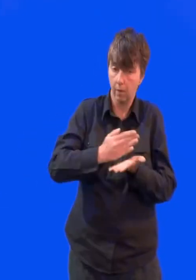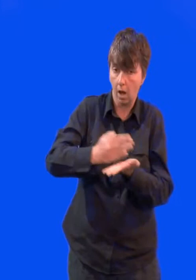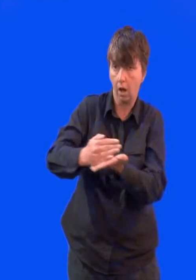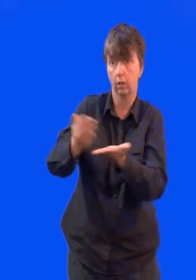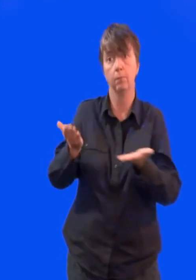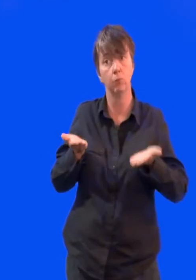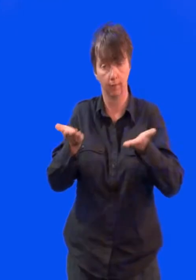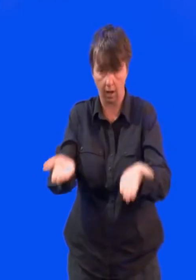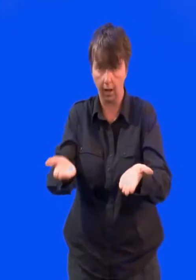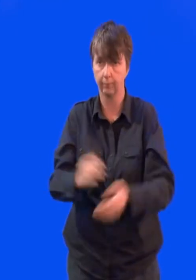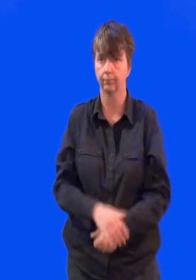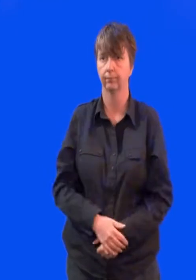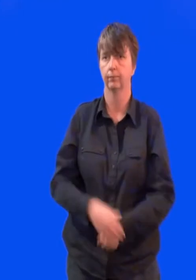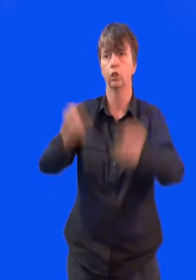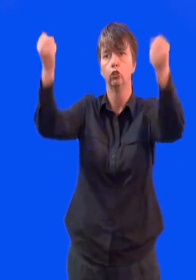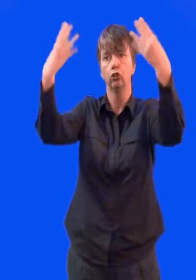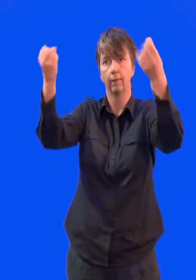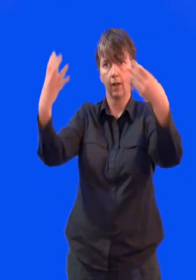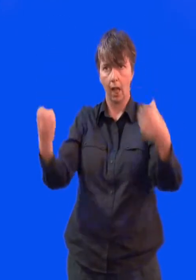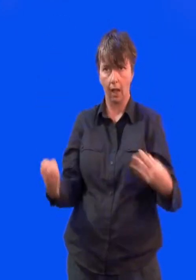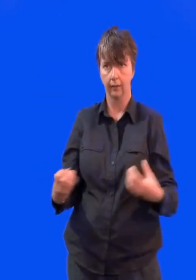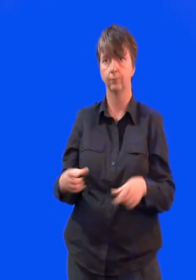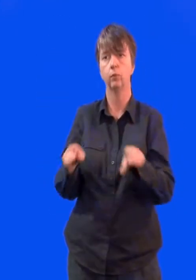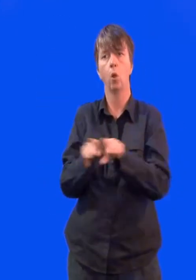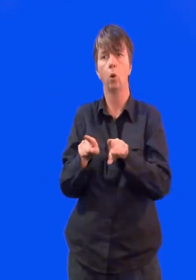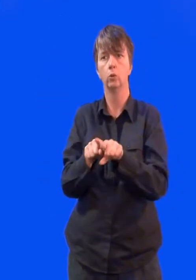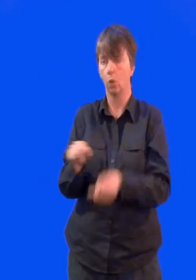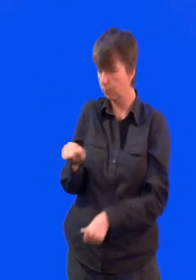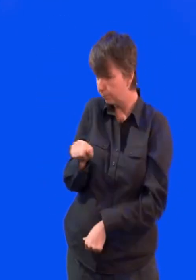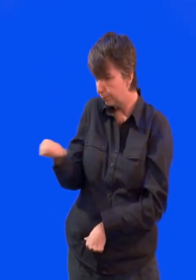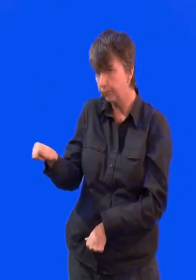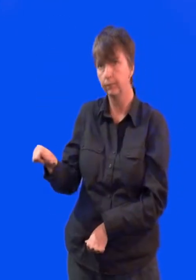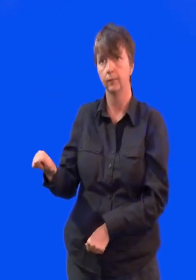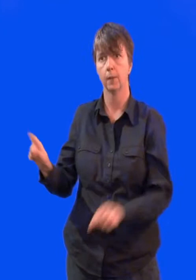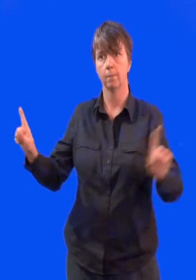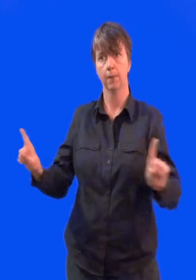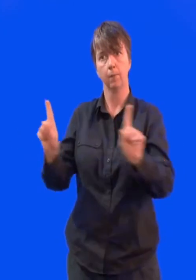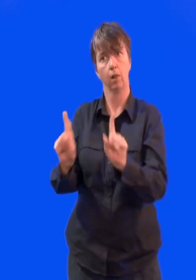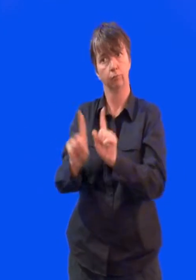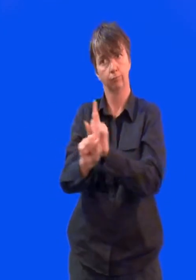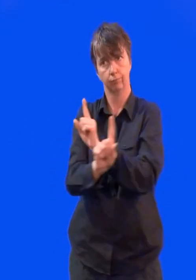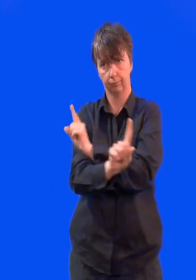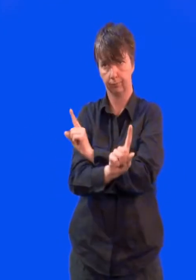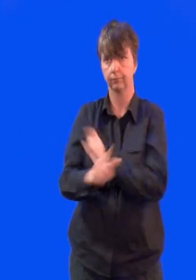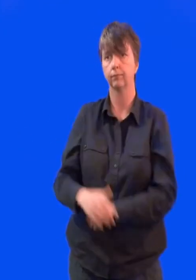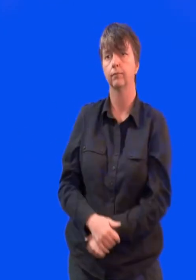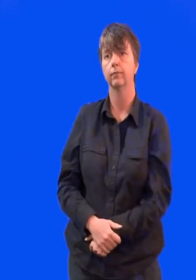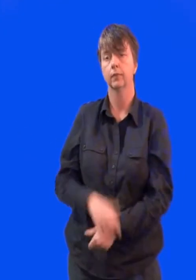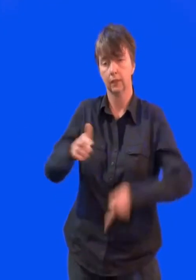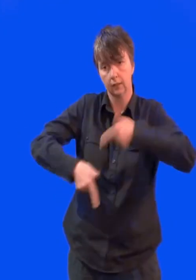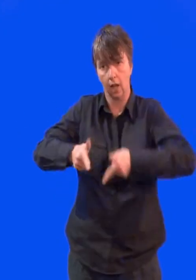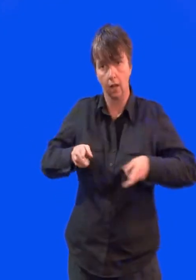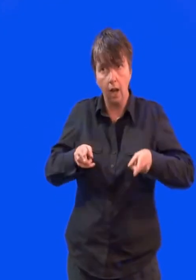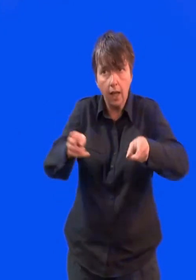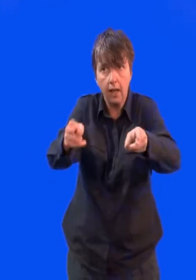Grits our streets when it snows. Gives people place to pass. Puts traffic lights on busy streets. And builds side clearance for us to ride our